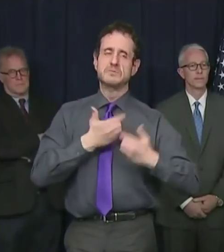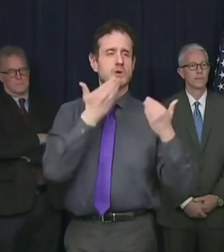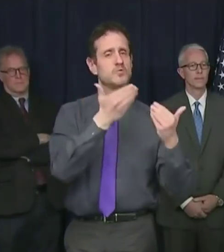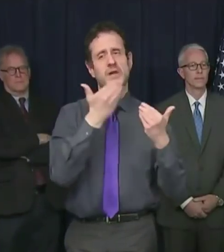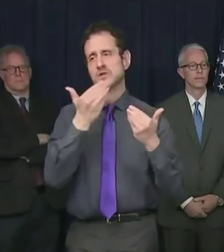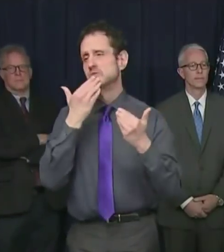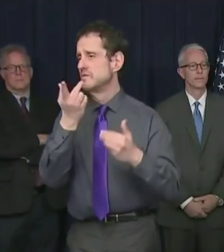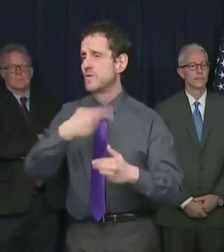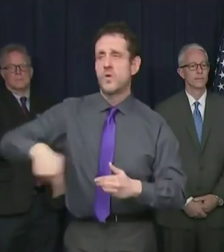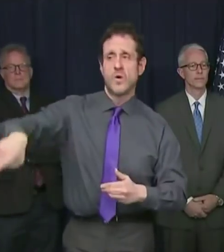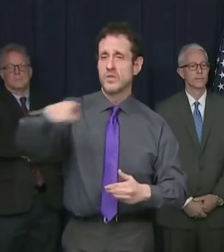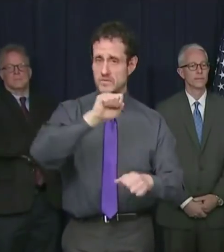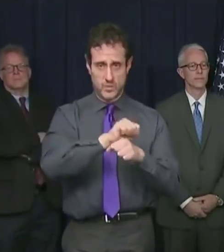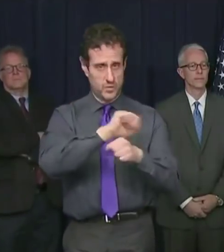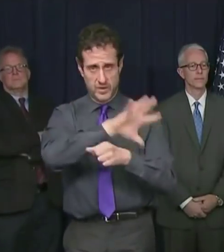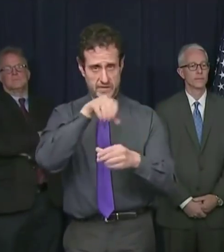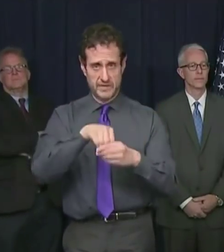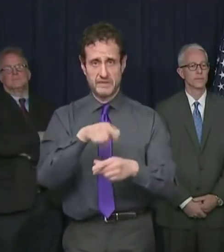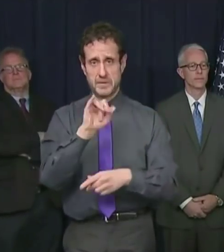everyone working in public health.